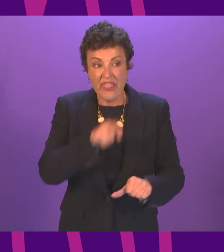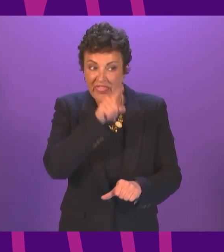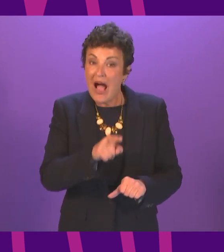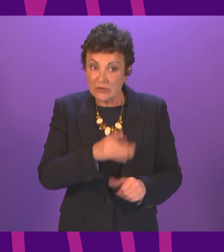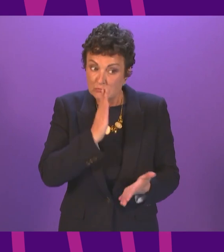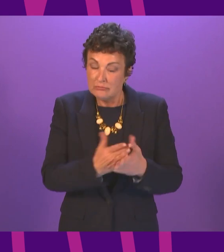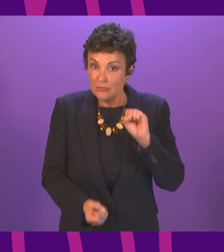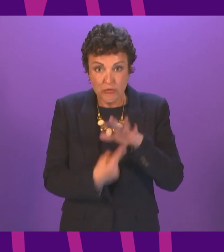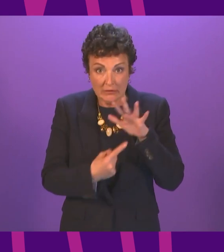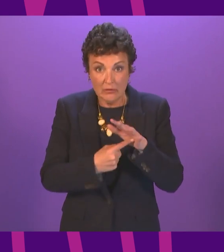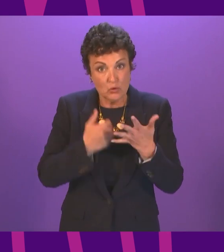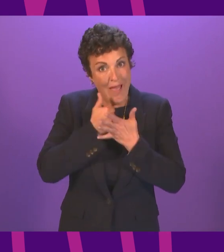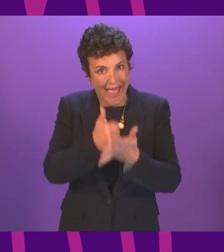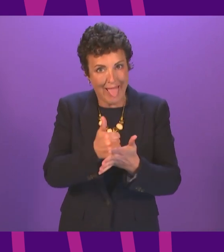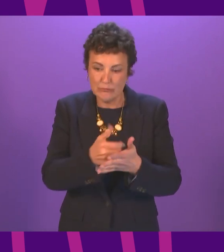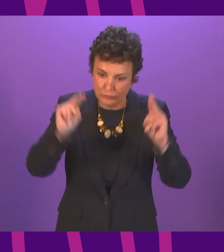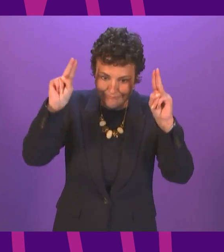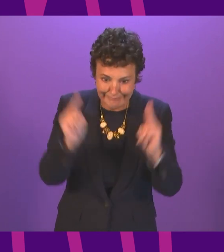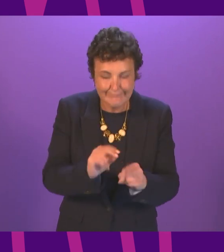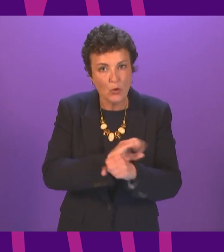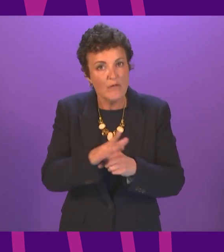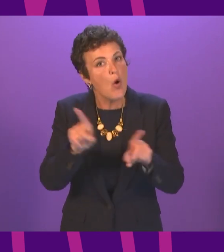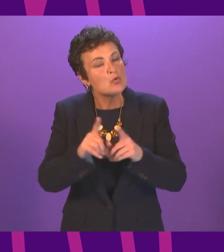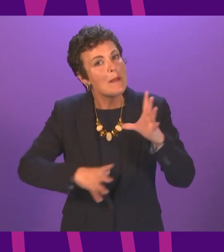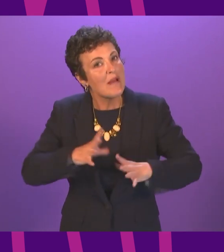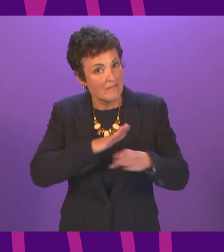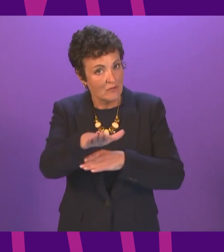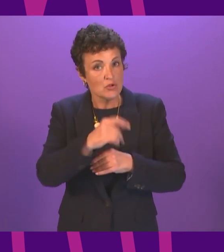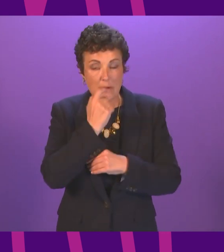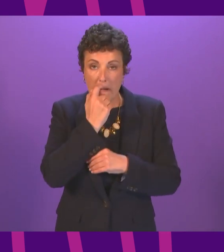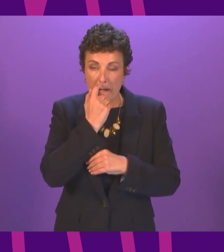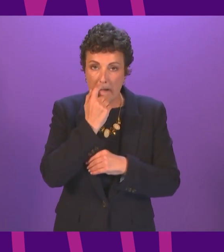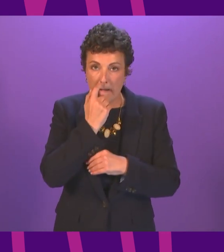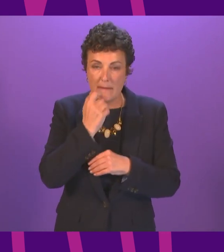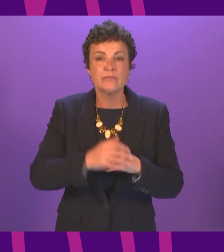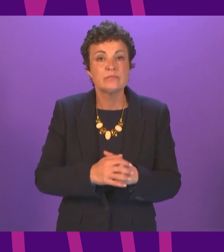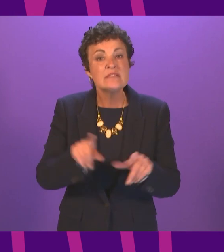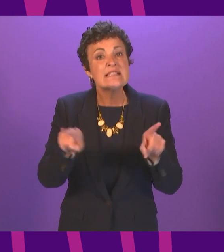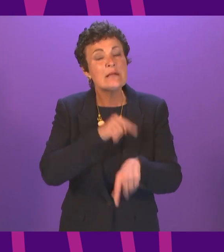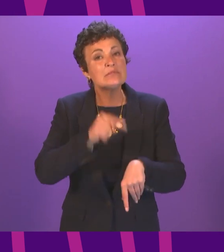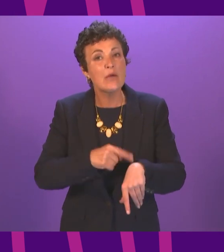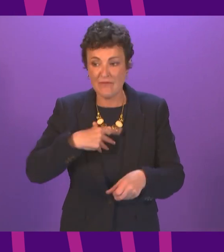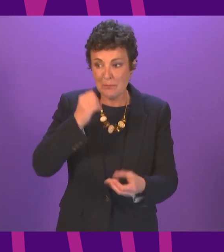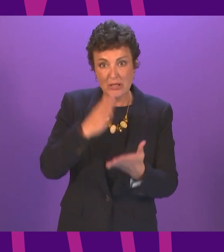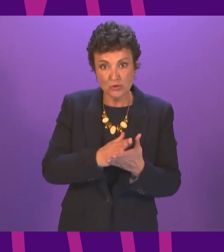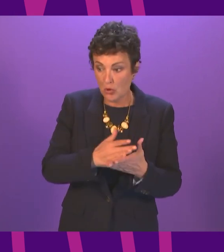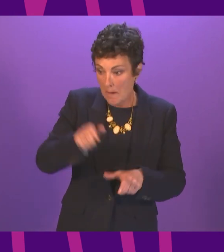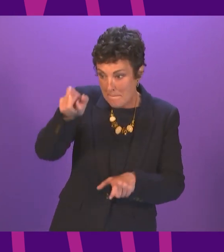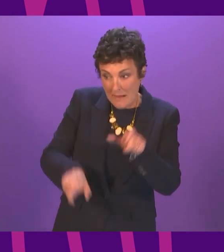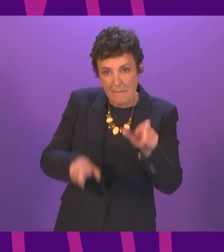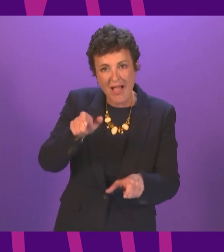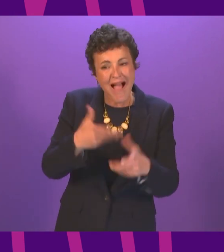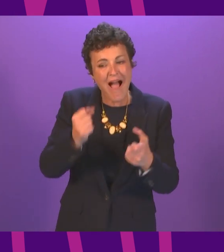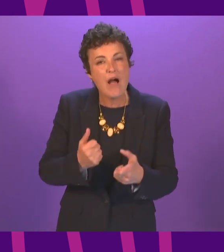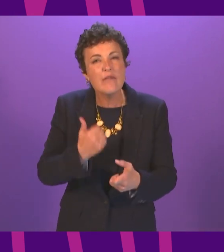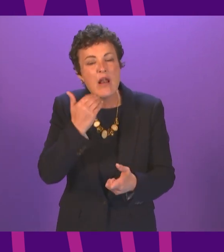dealing with the later stages of this pandemic and preparing for the future and we need to ensure there's proper support for people to do the right thing and self isolate as